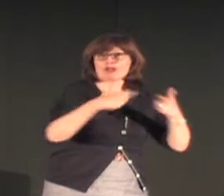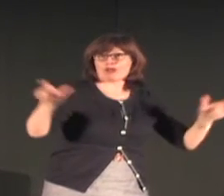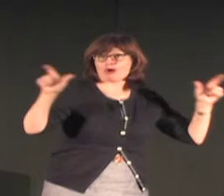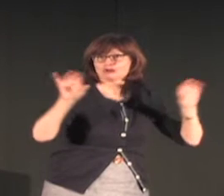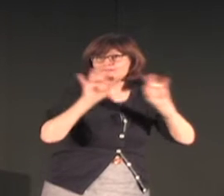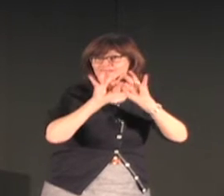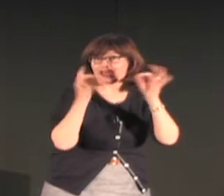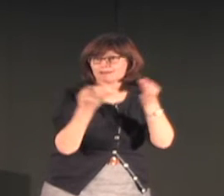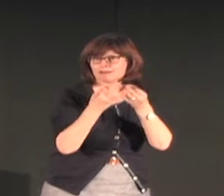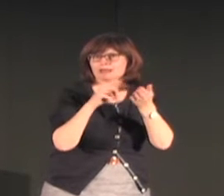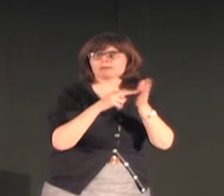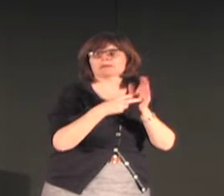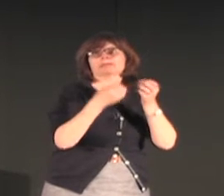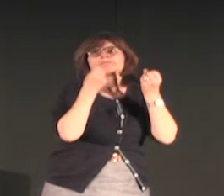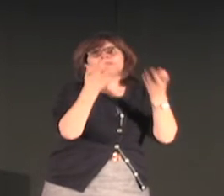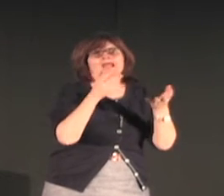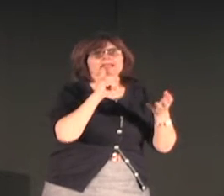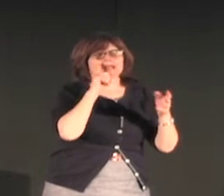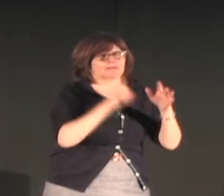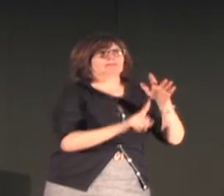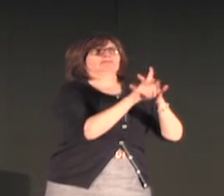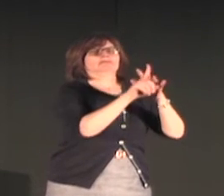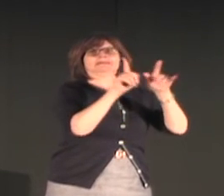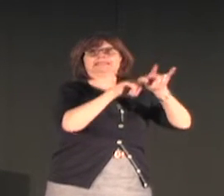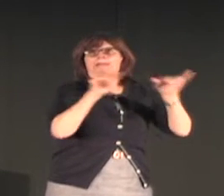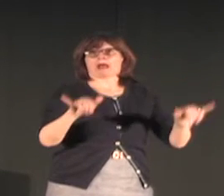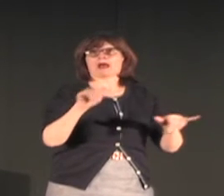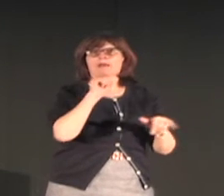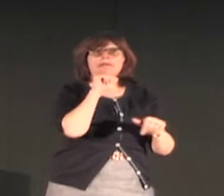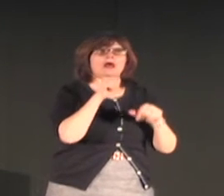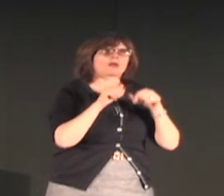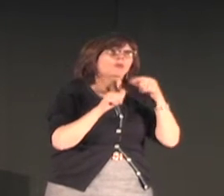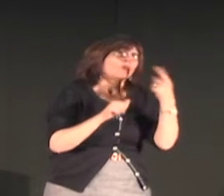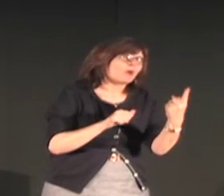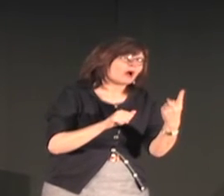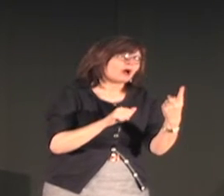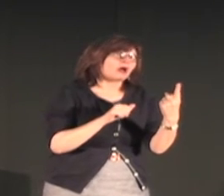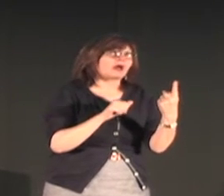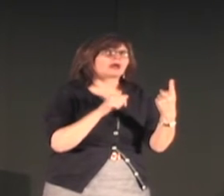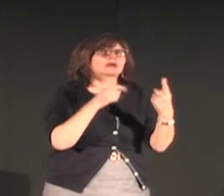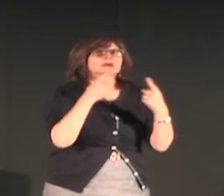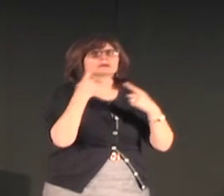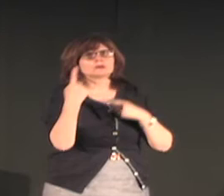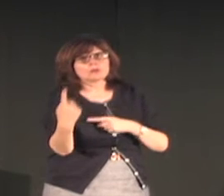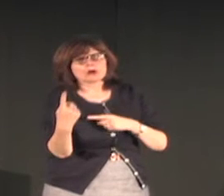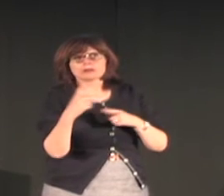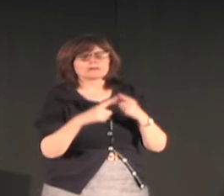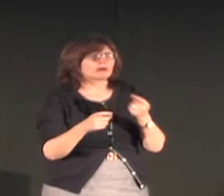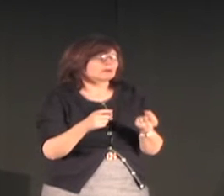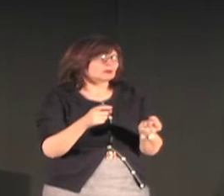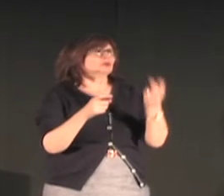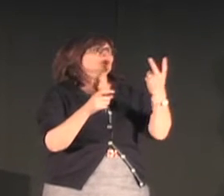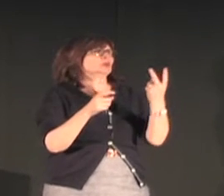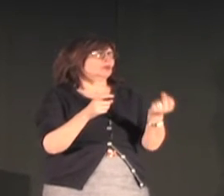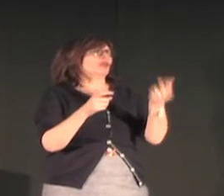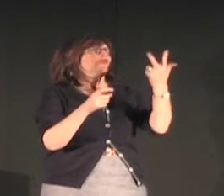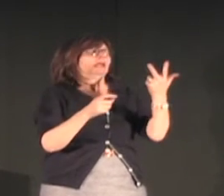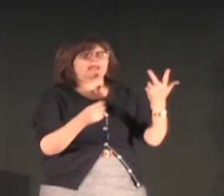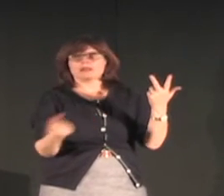the factors came together in such a way that this intermarriage, these large families this isolated